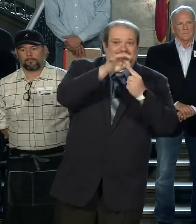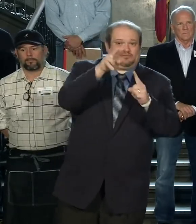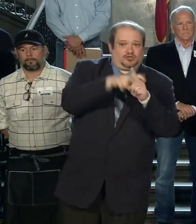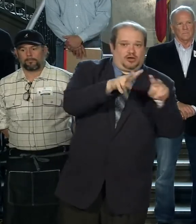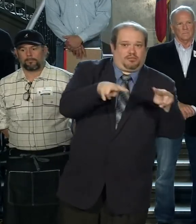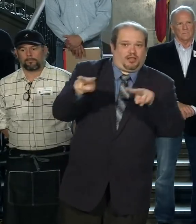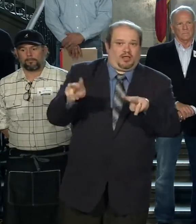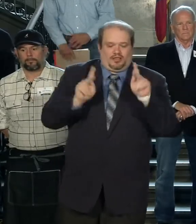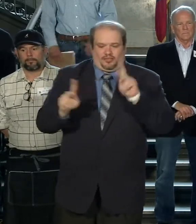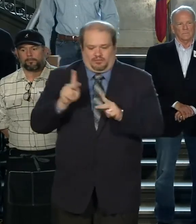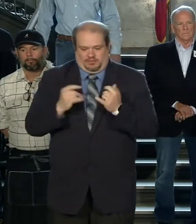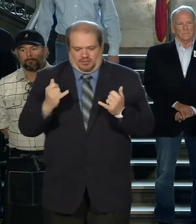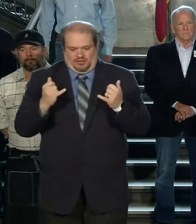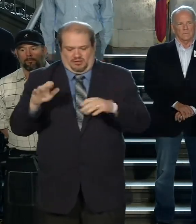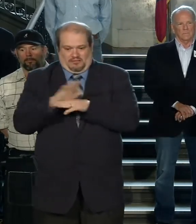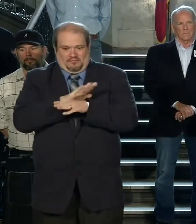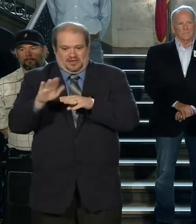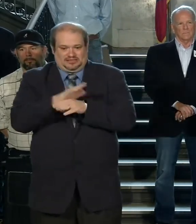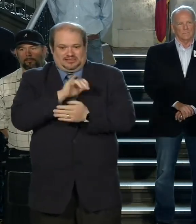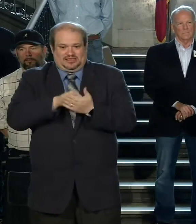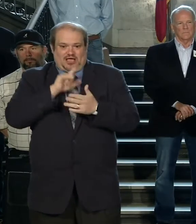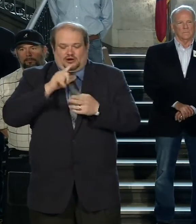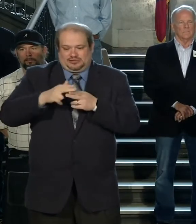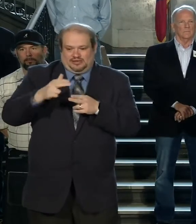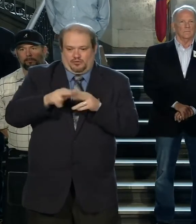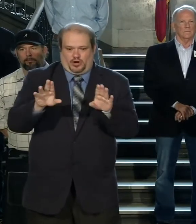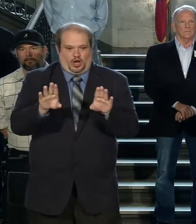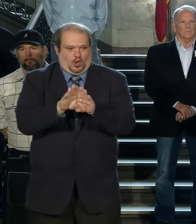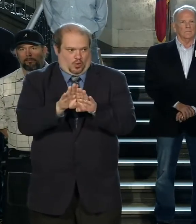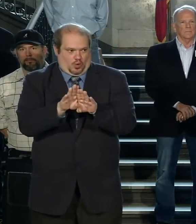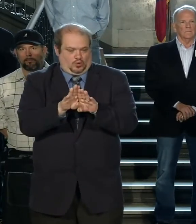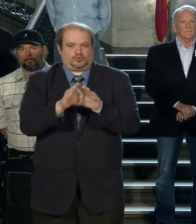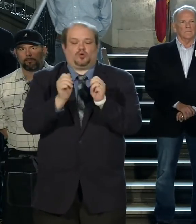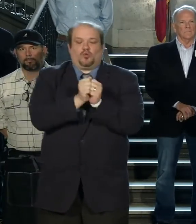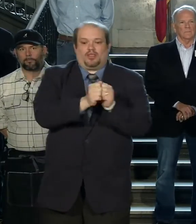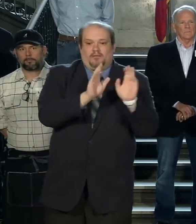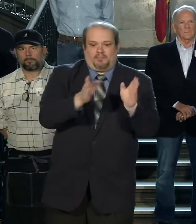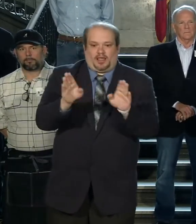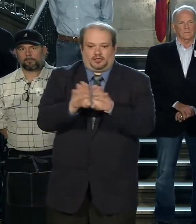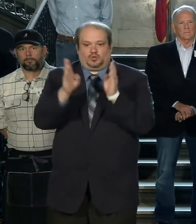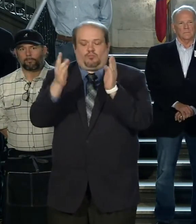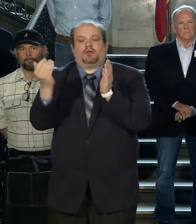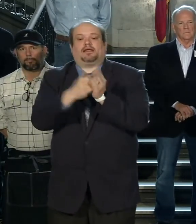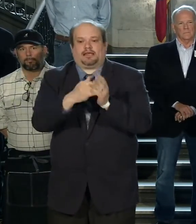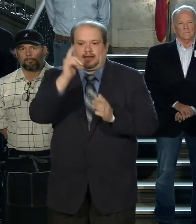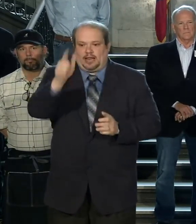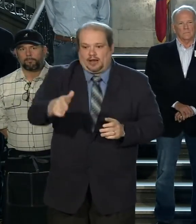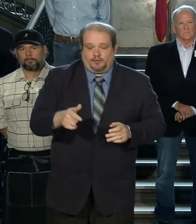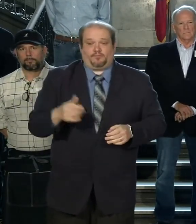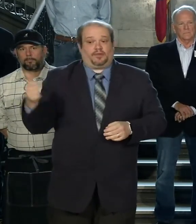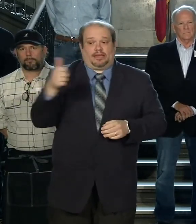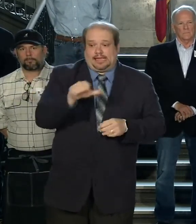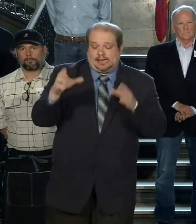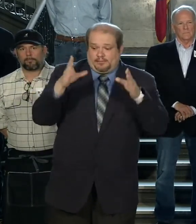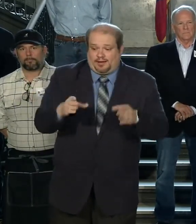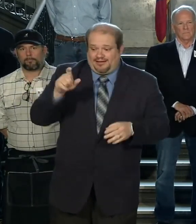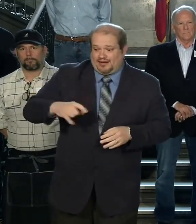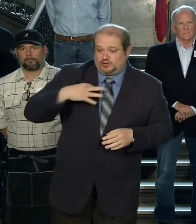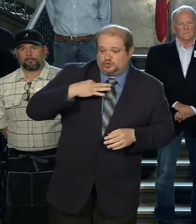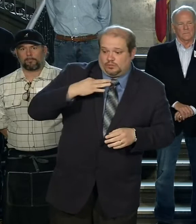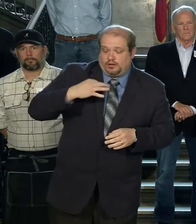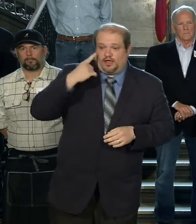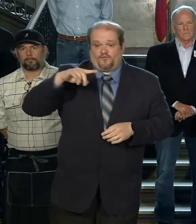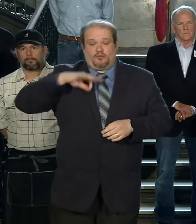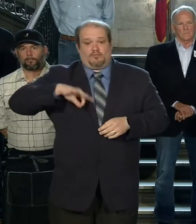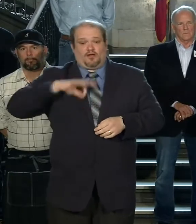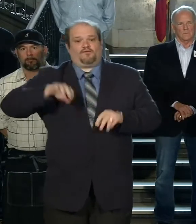only to those employed by businesses that are temporarily closed with plans to reopen. And anyone needing to apply for their